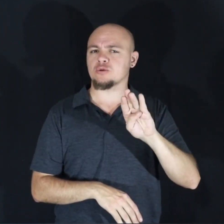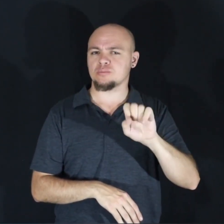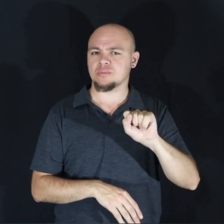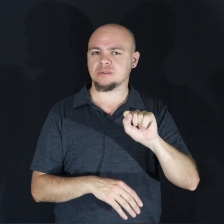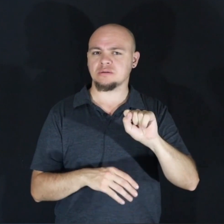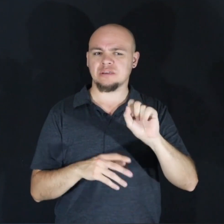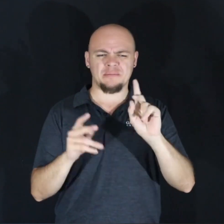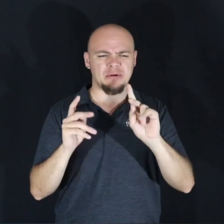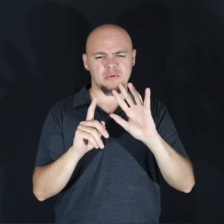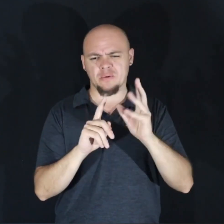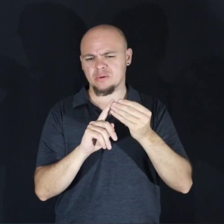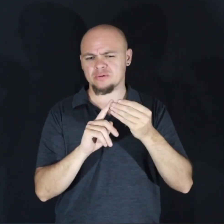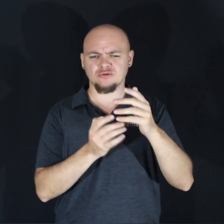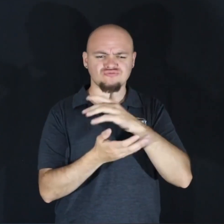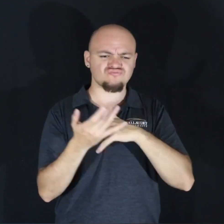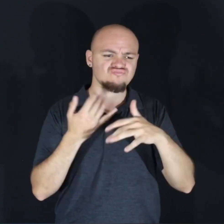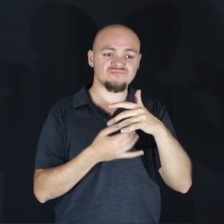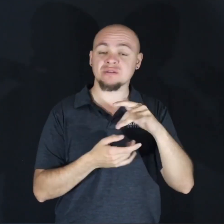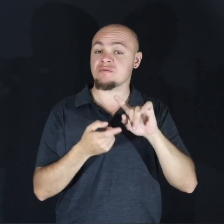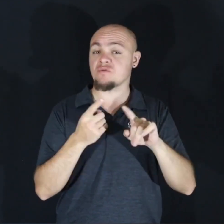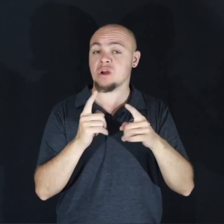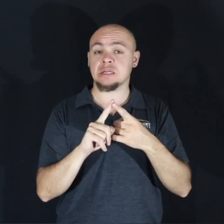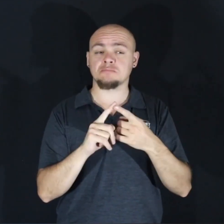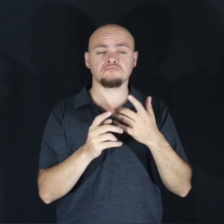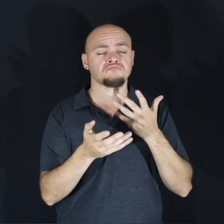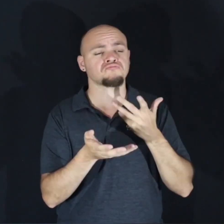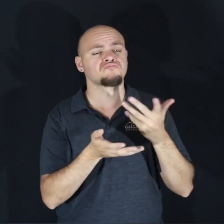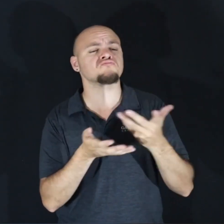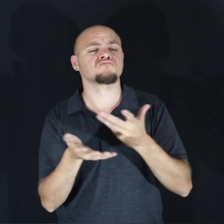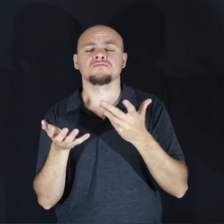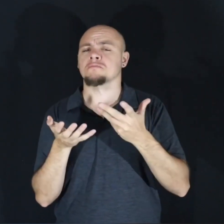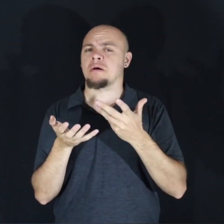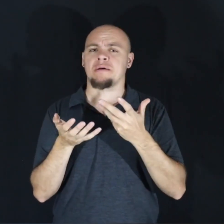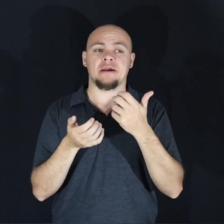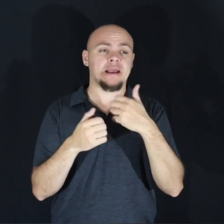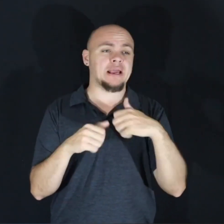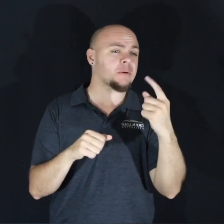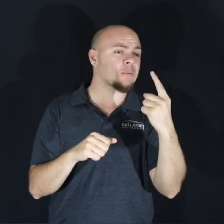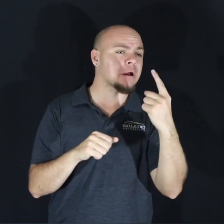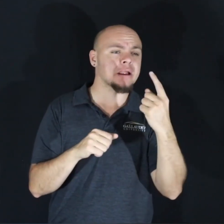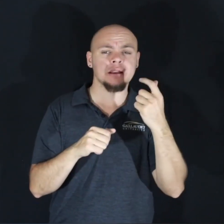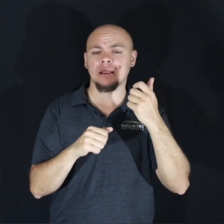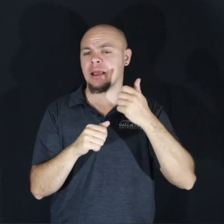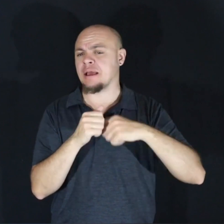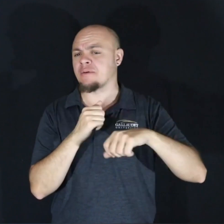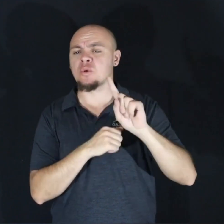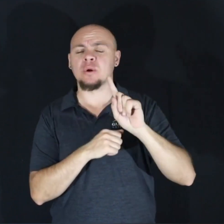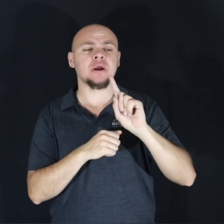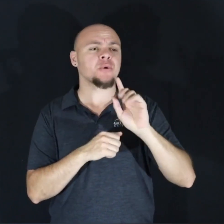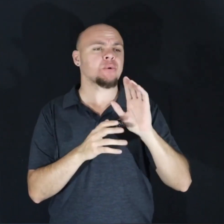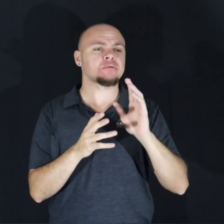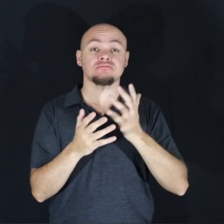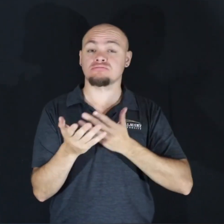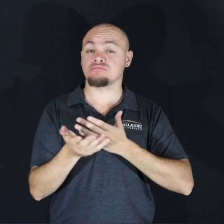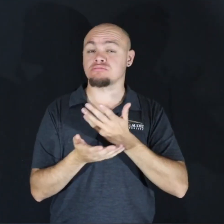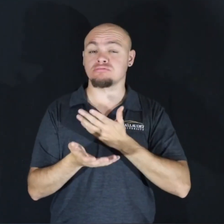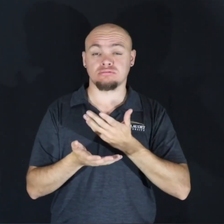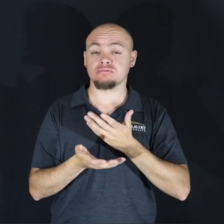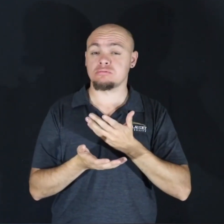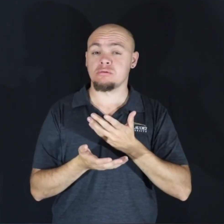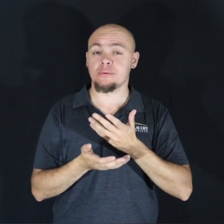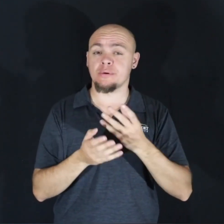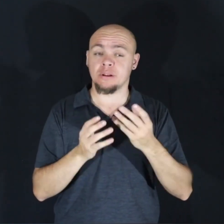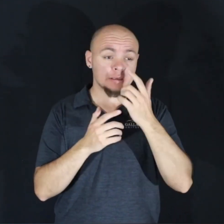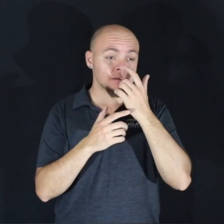and I found myself making friends with anyone and everyone, regardless of where they were from. And what I found very interesting